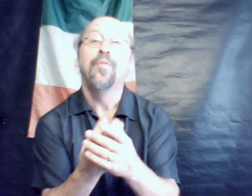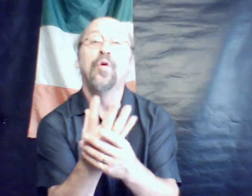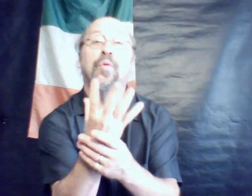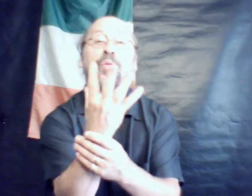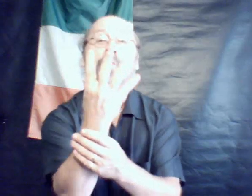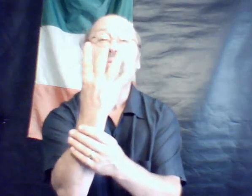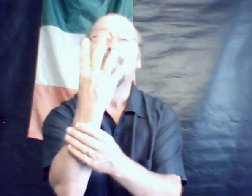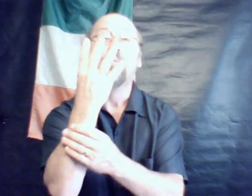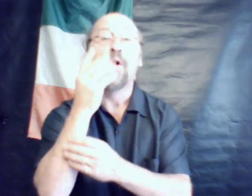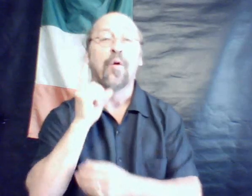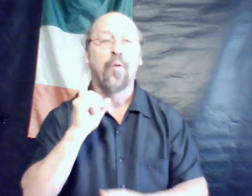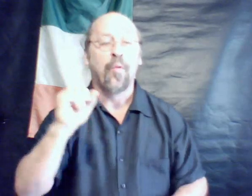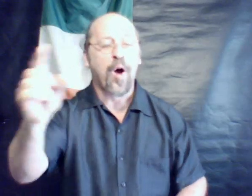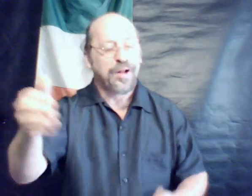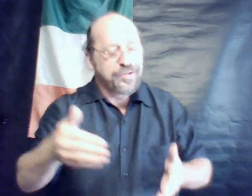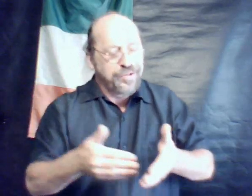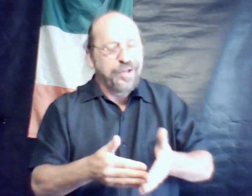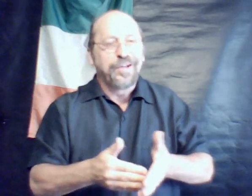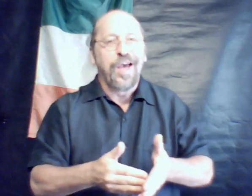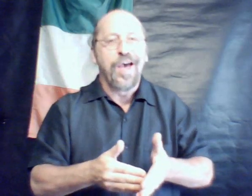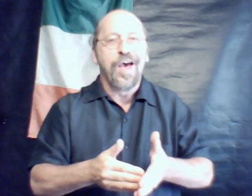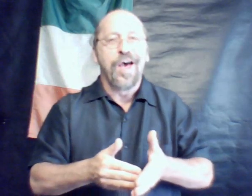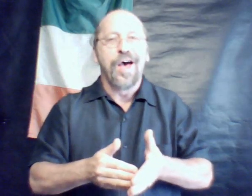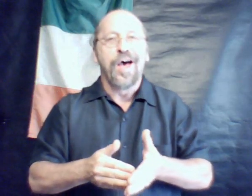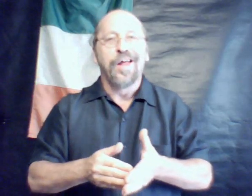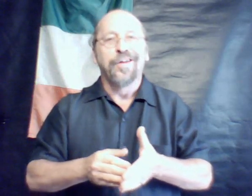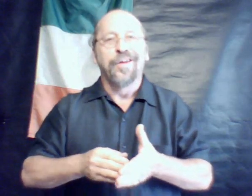bloom once again.